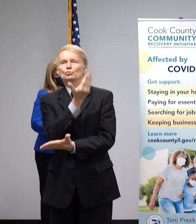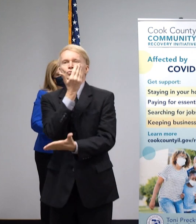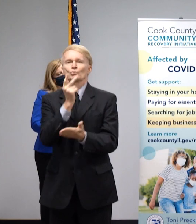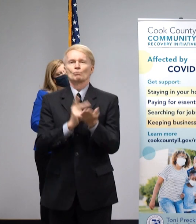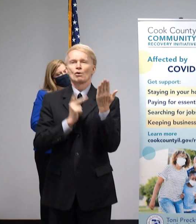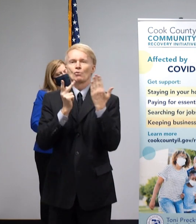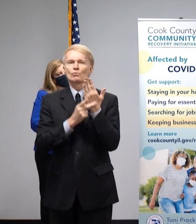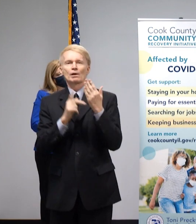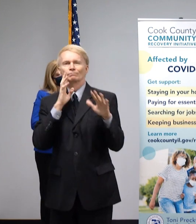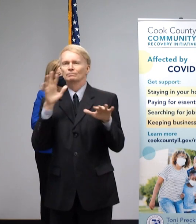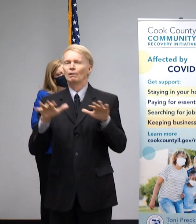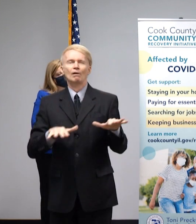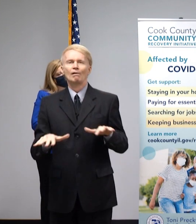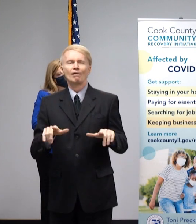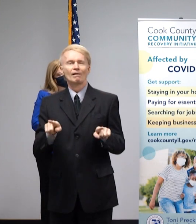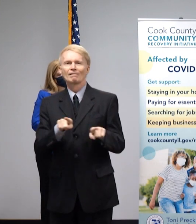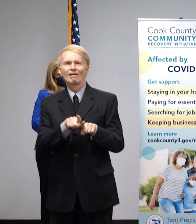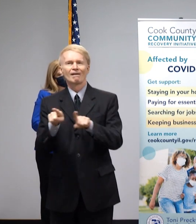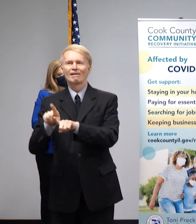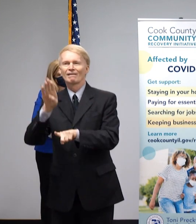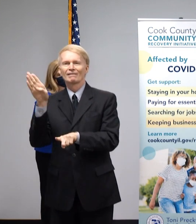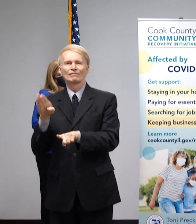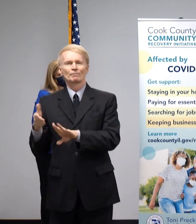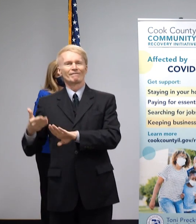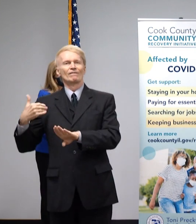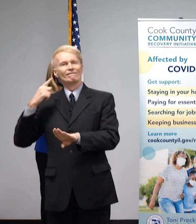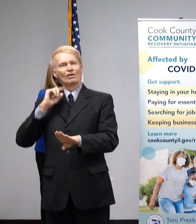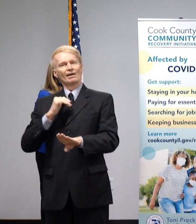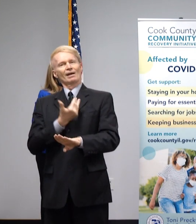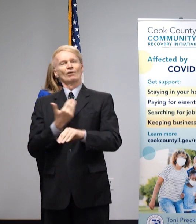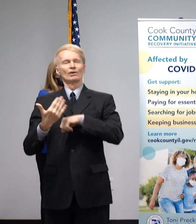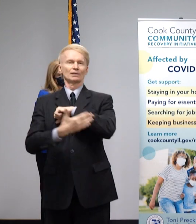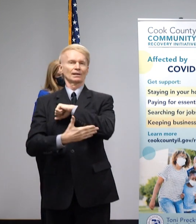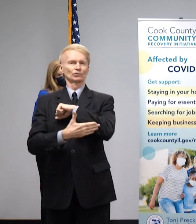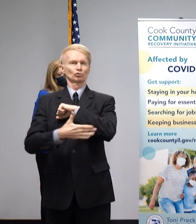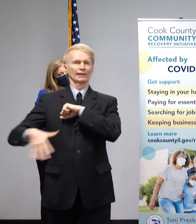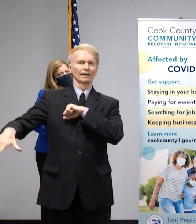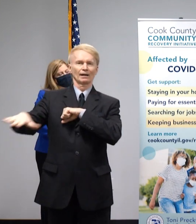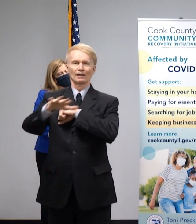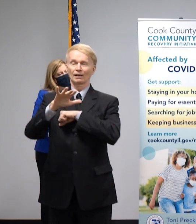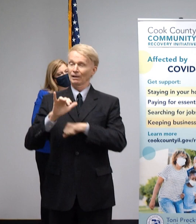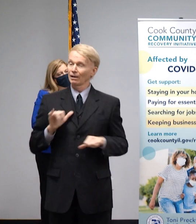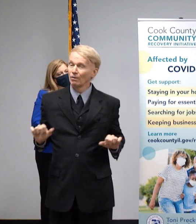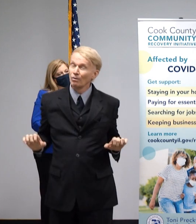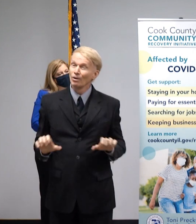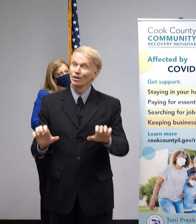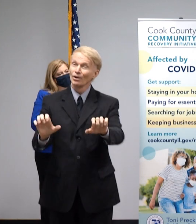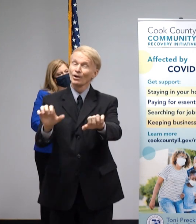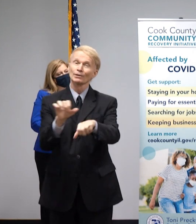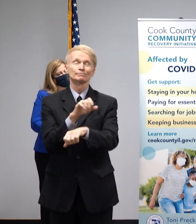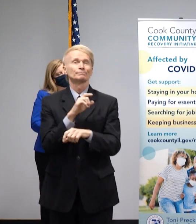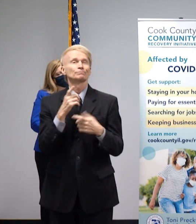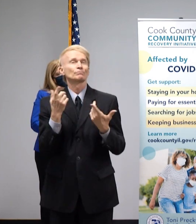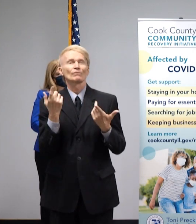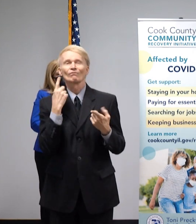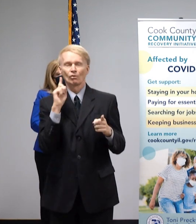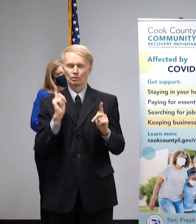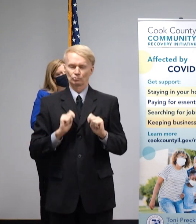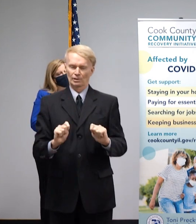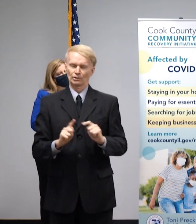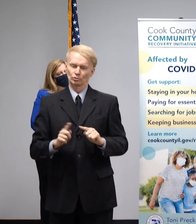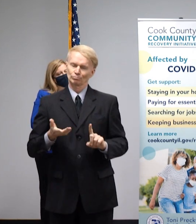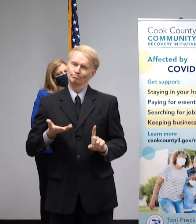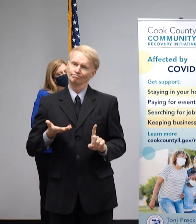our region, but for our country. The work that we've done at FII for the past 20 years has always focused around getting folks to